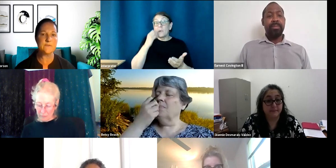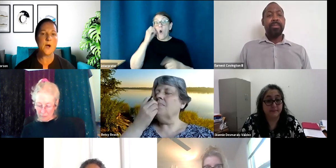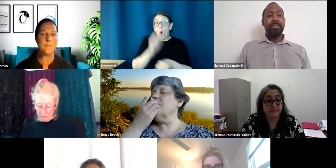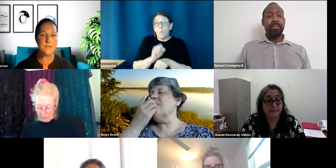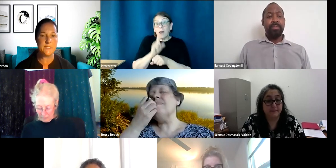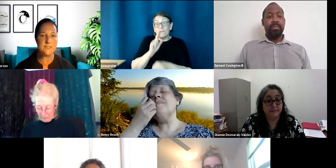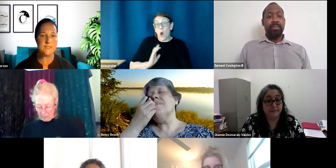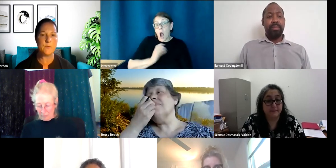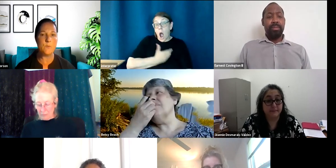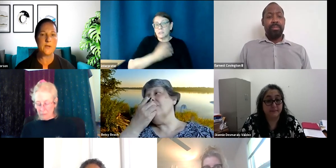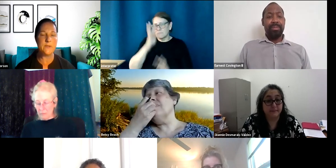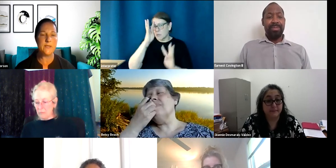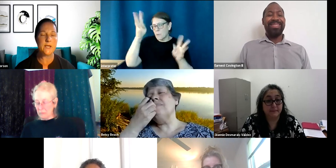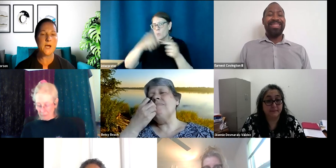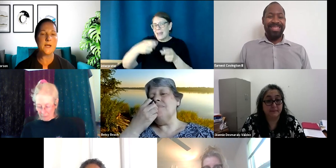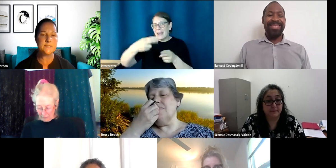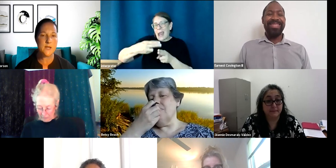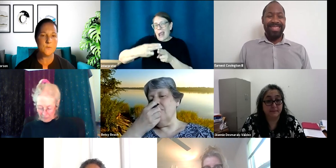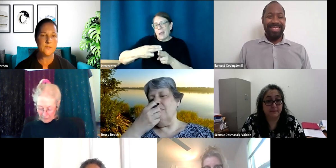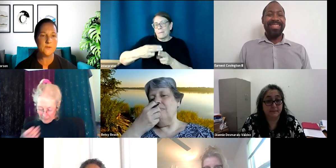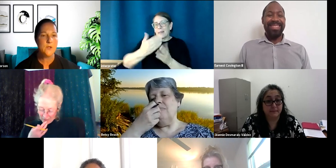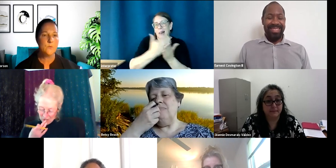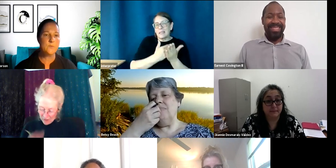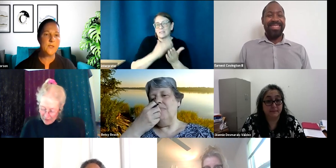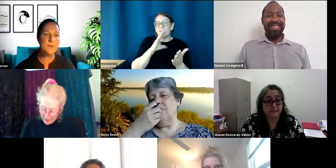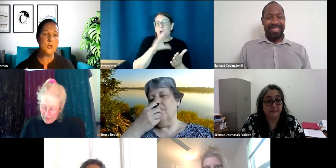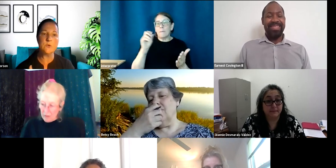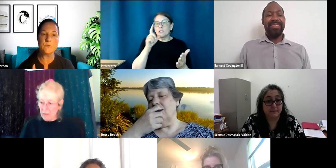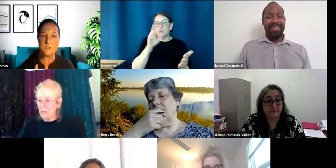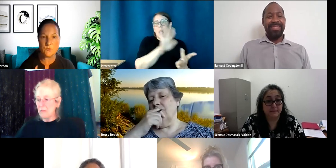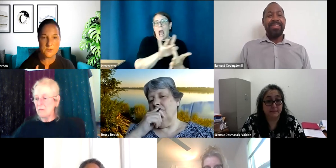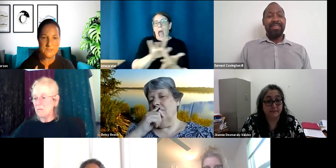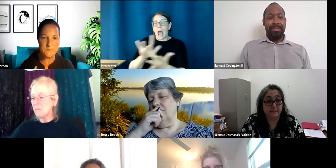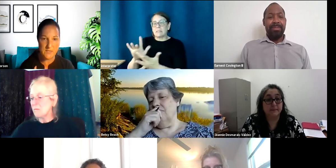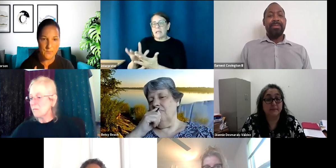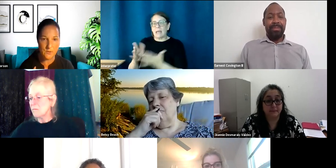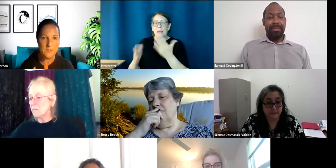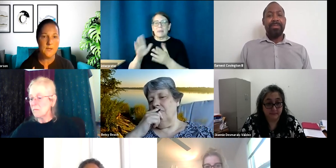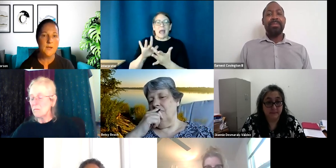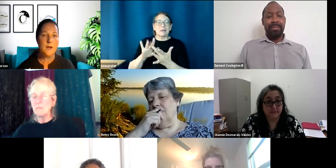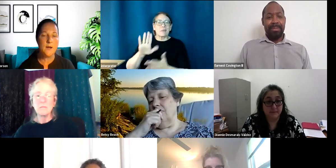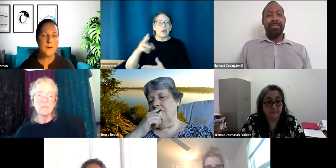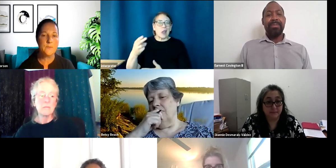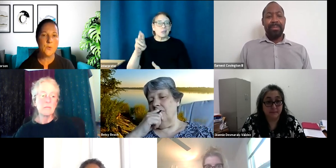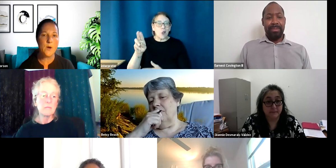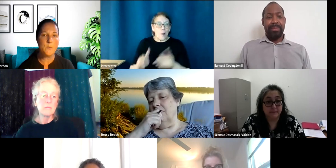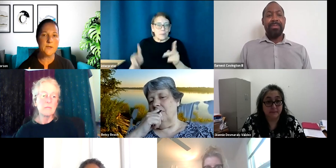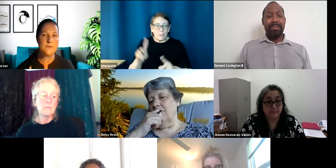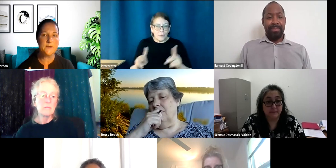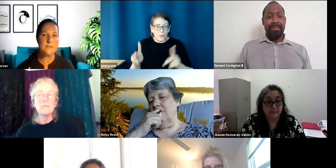list of companies that we want to be in contact with, with maybe human resource people. Um, uh, one of the